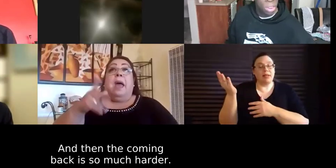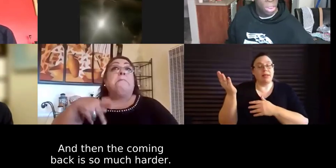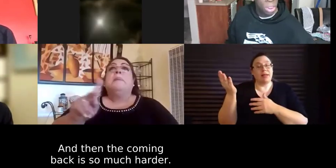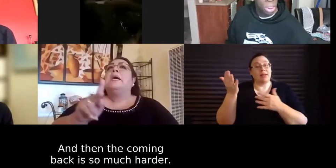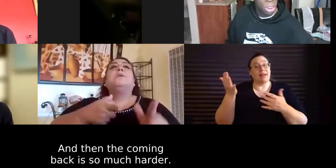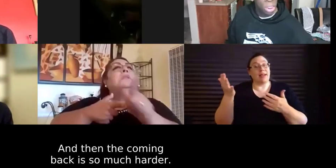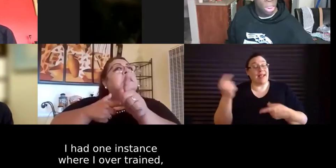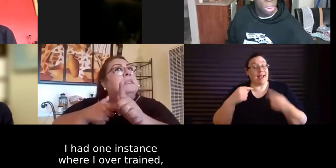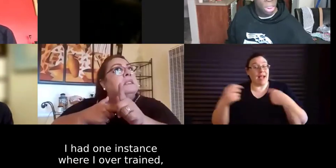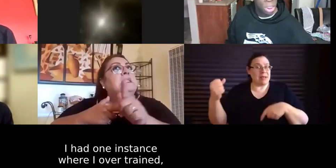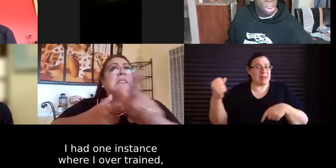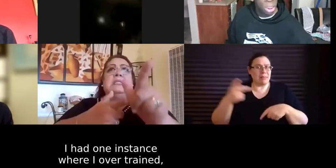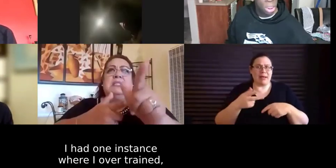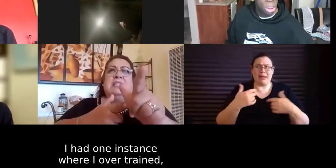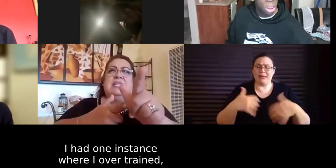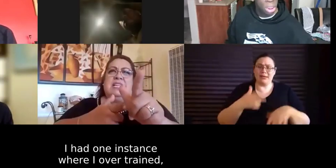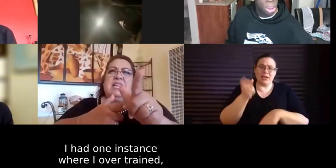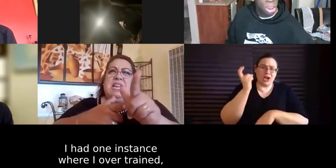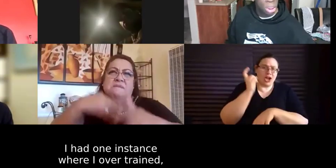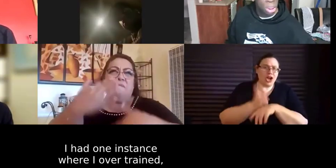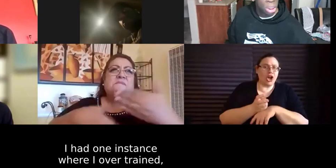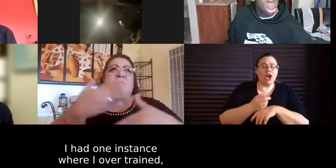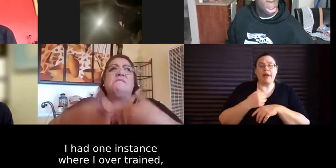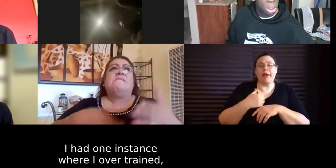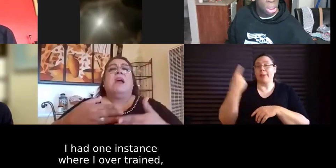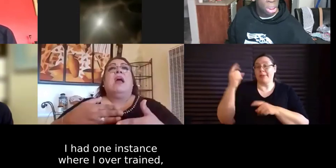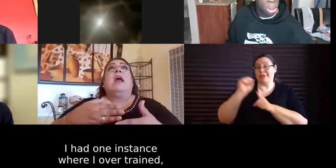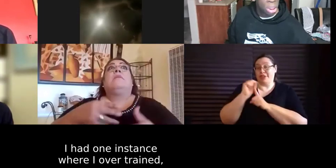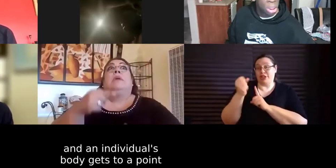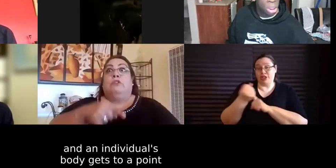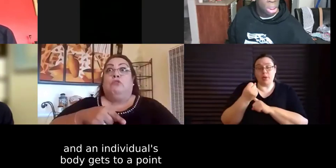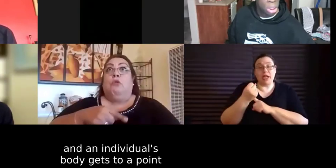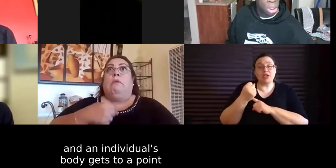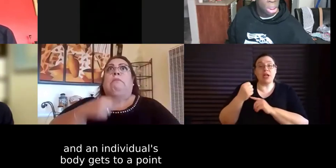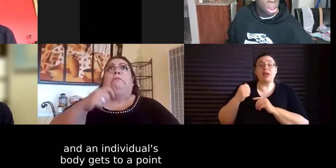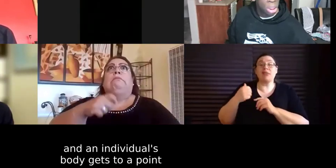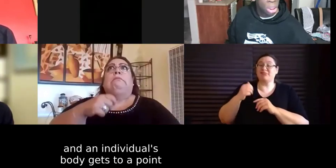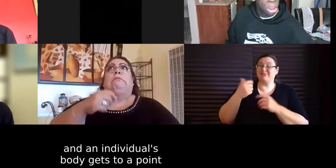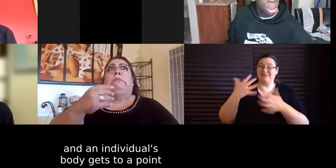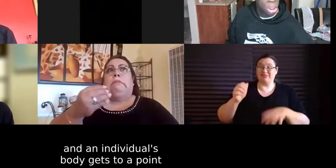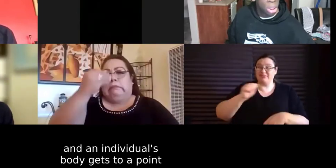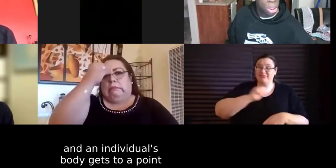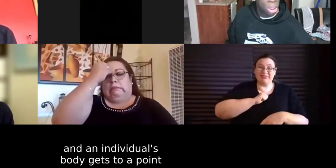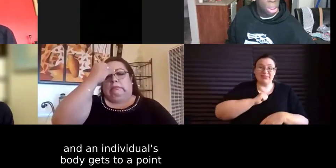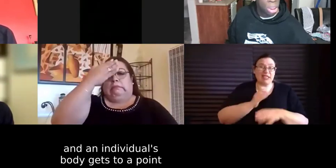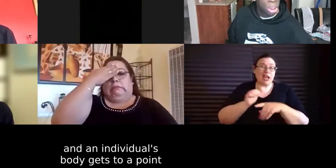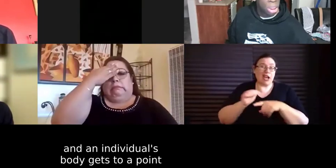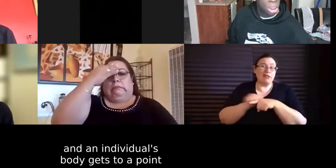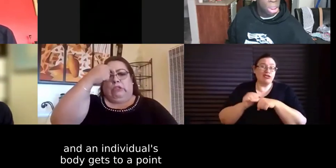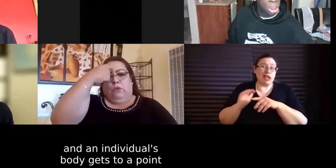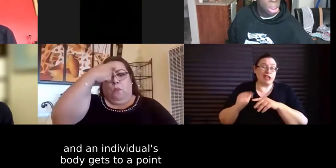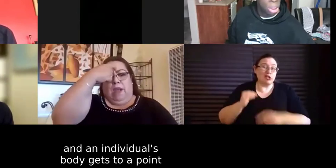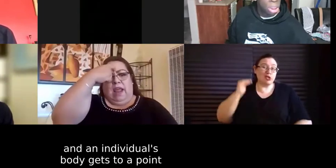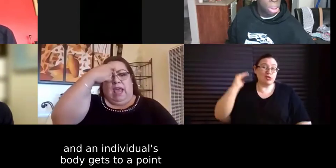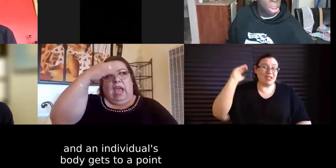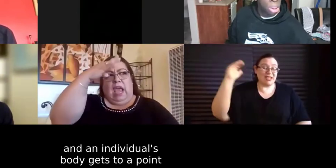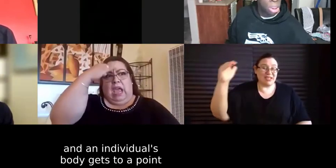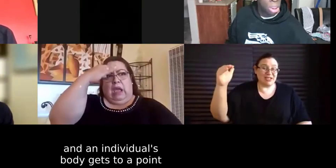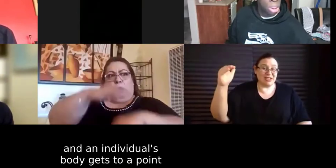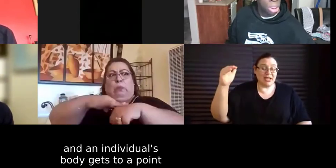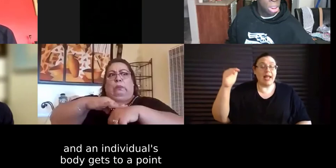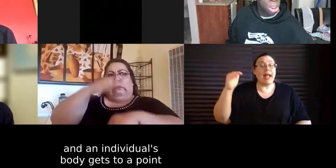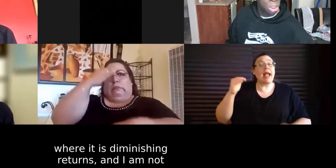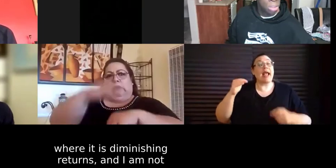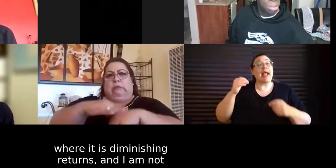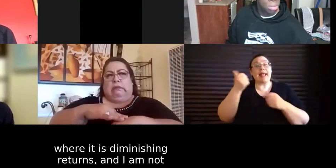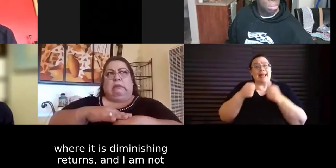much harder i i i had one instance where i over trained and an individual's body gets to a